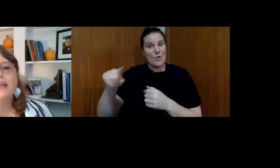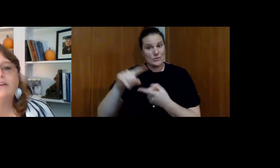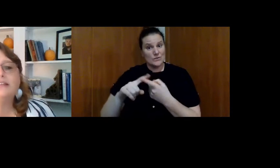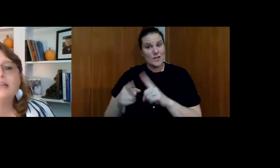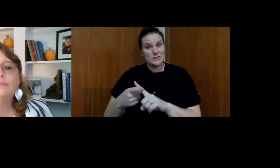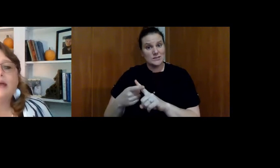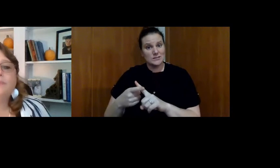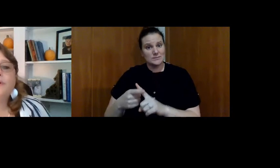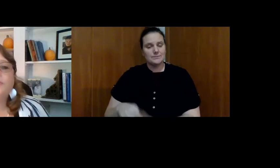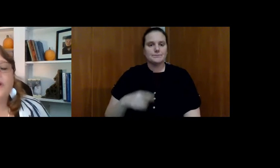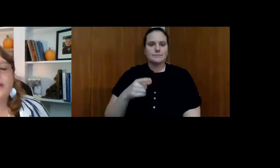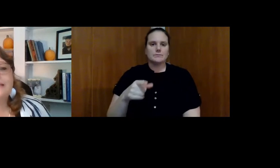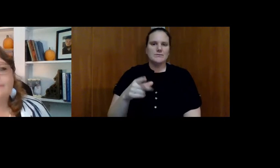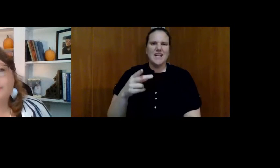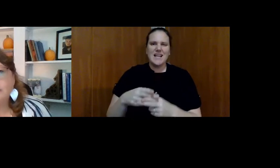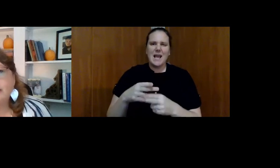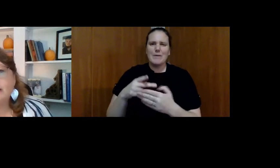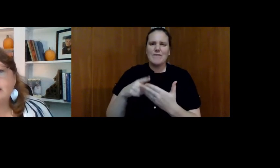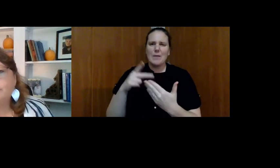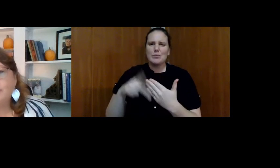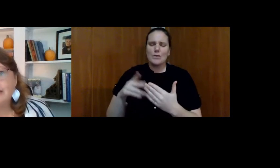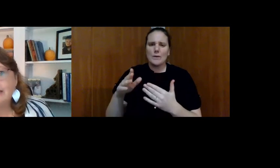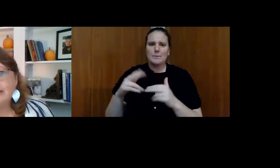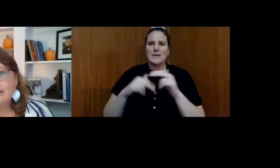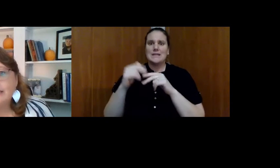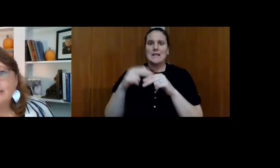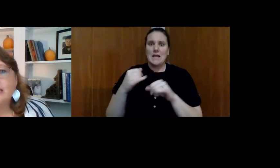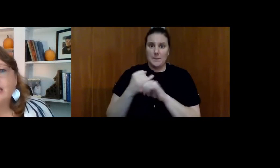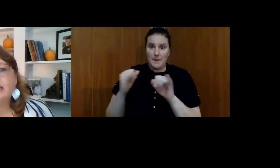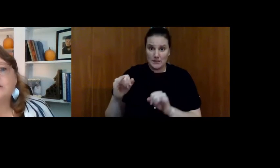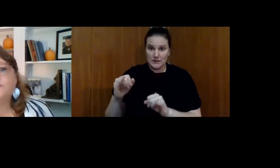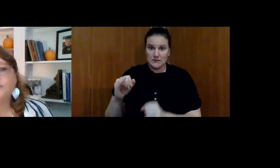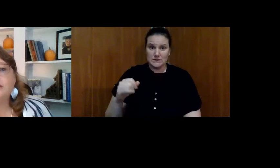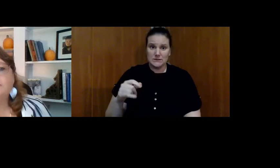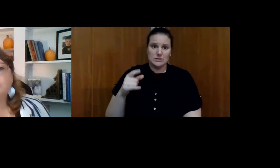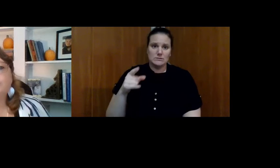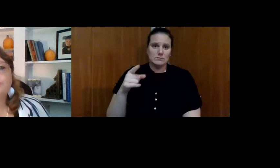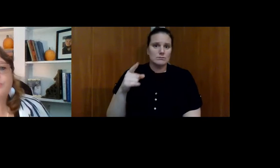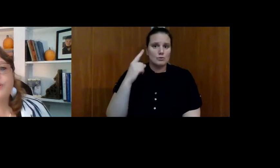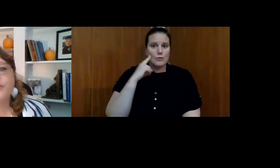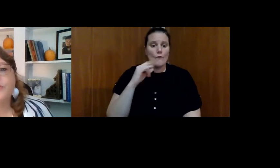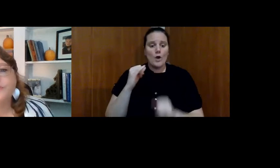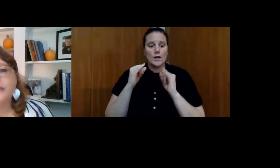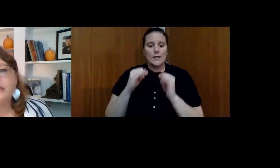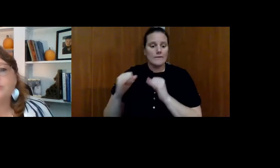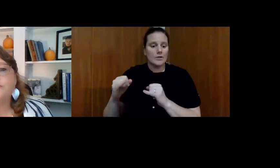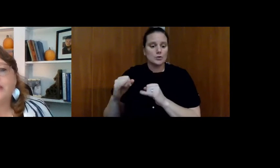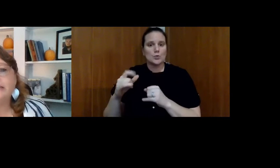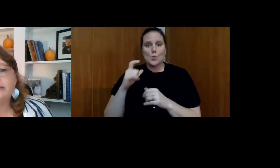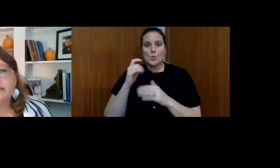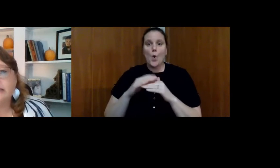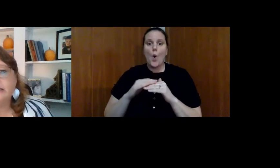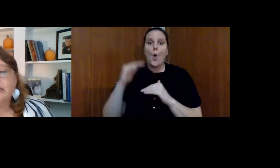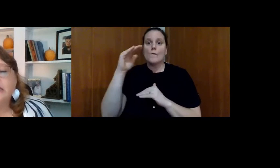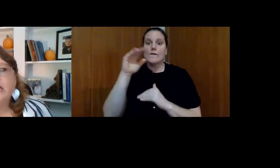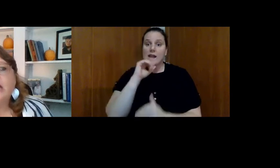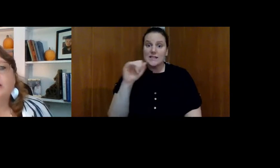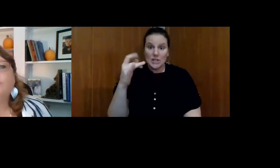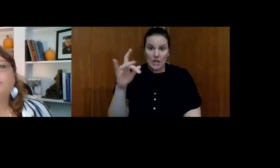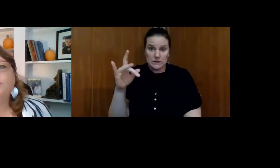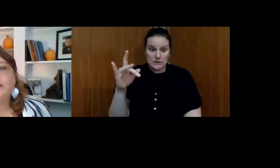Carrie, the name of that program is Building Independence, and it's for individuals who are over the age of 18.